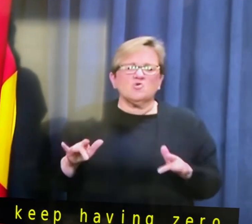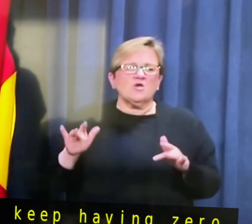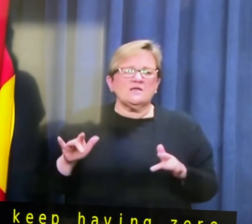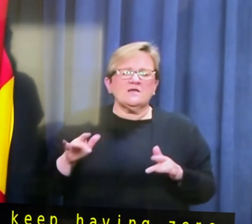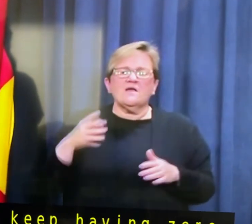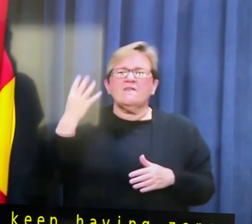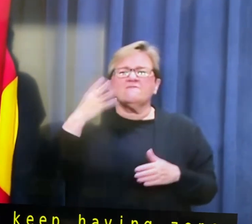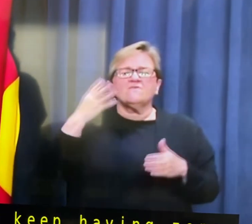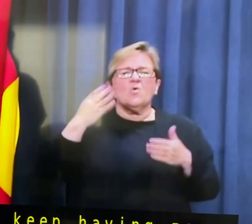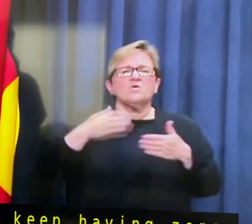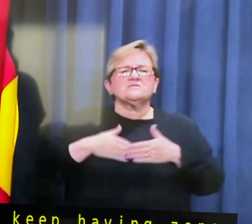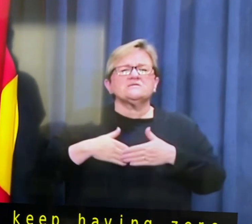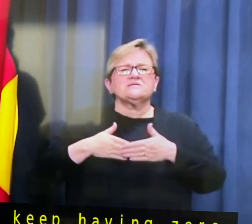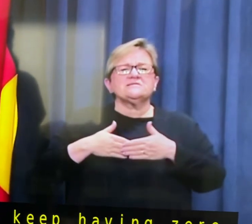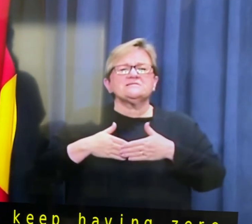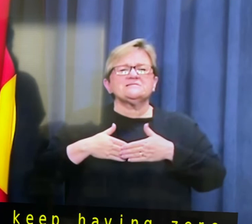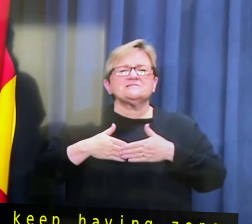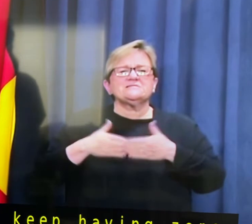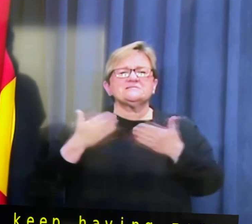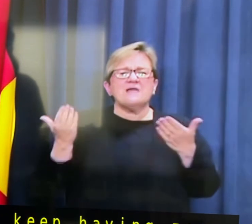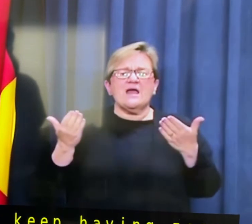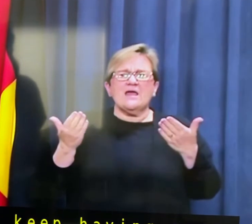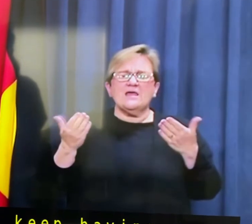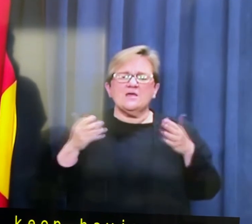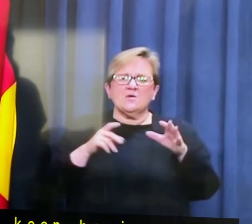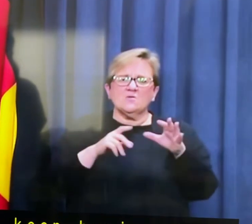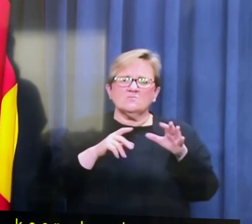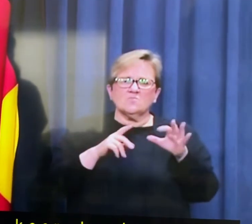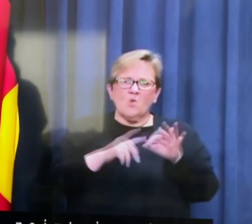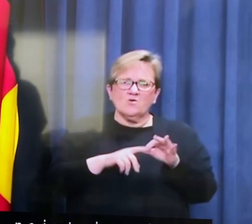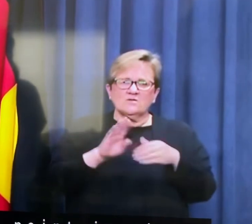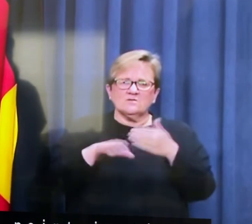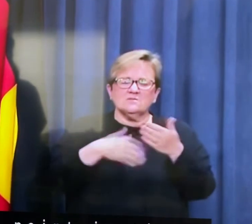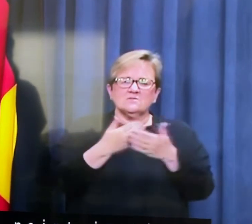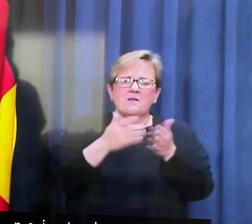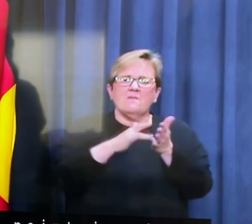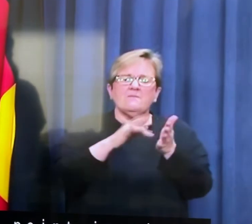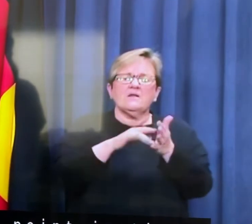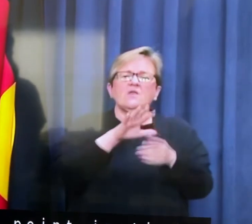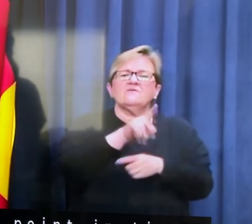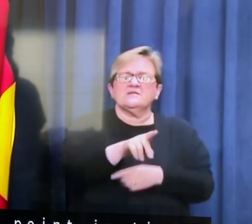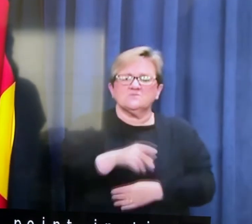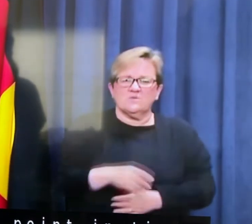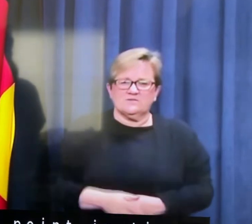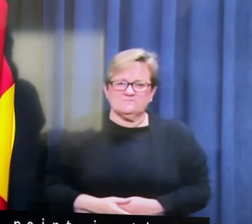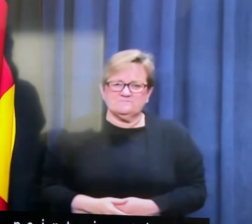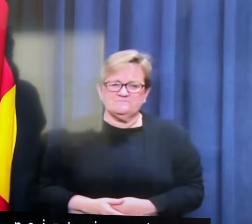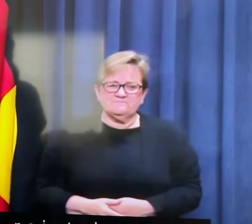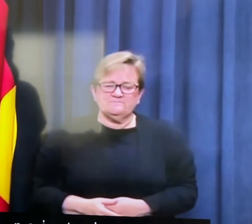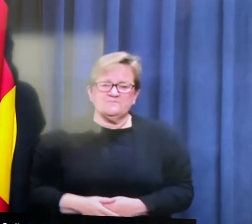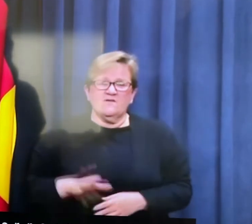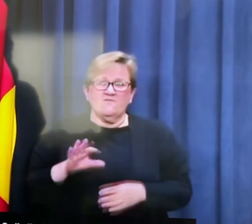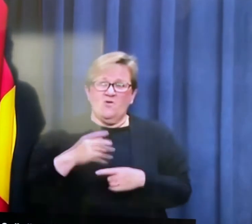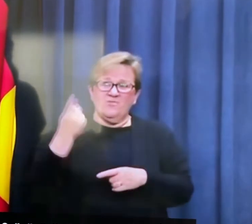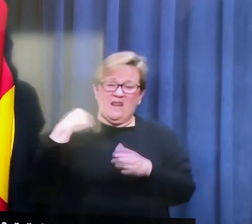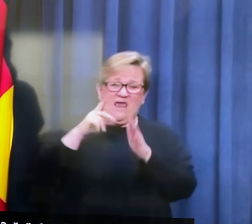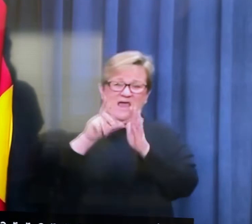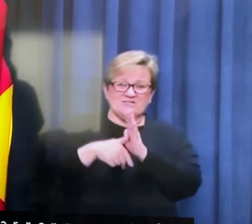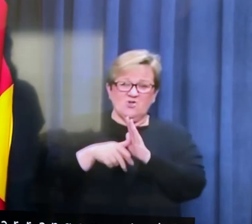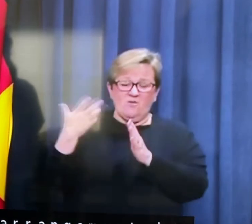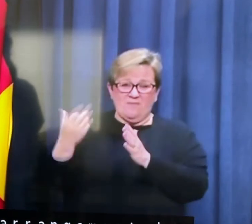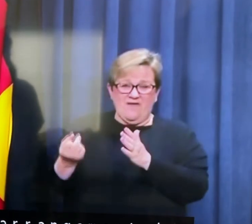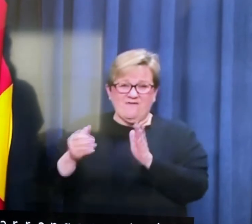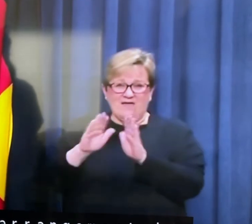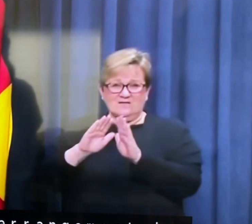so the 14-day, uh, normal arrangement, uh, is until the middle of next week. Uh, so since the last time they've had